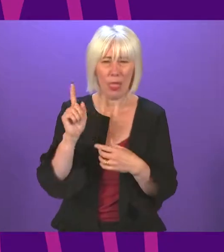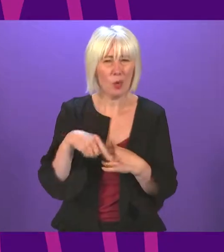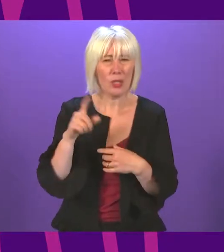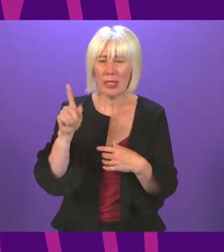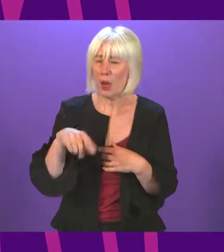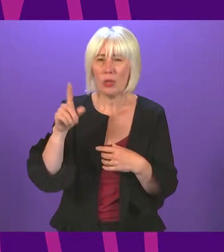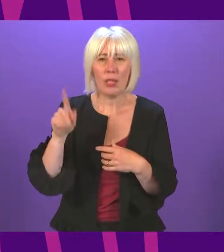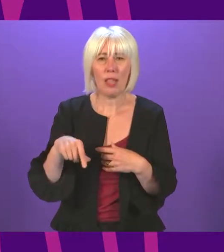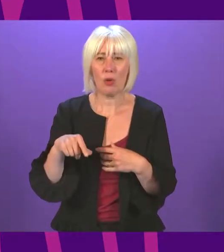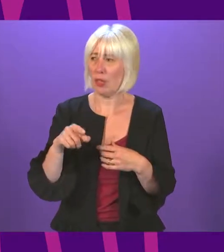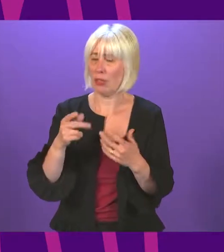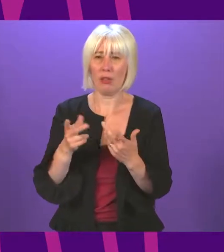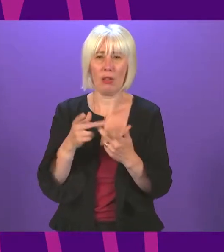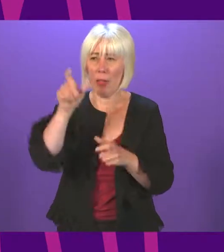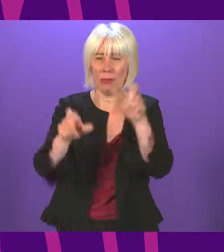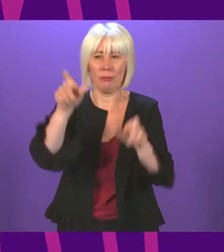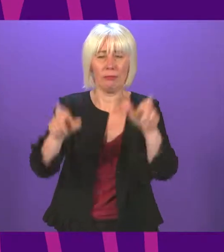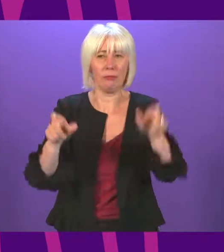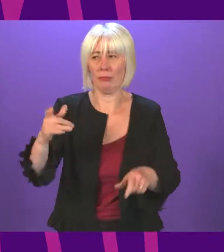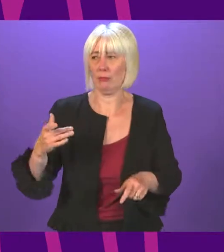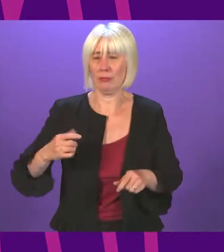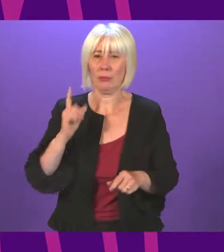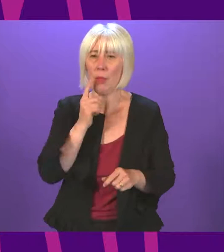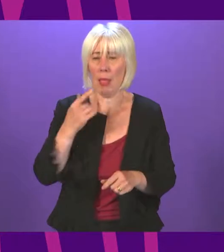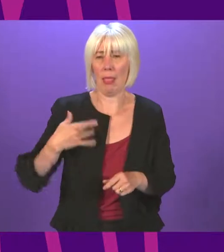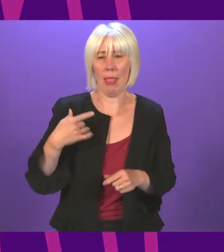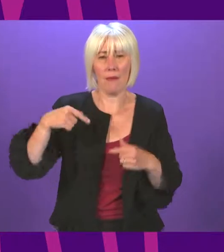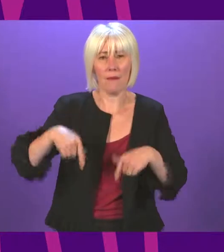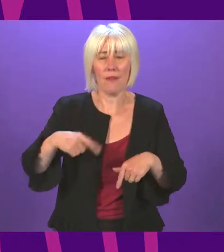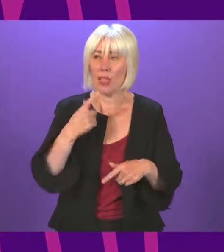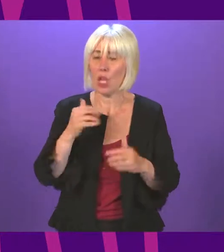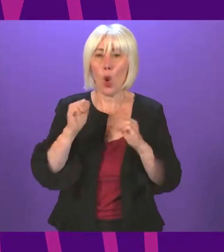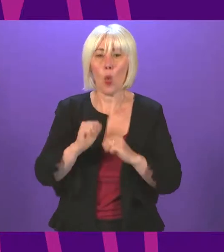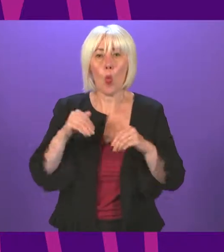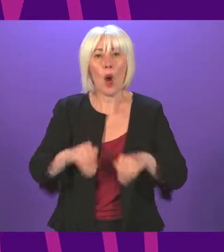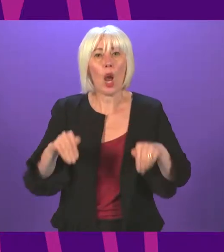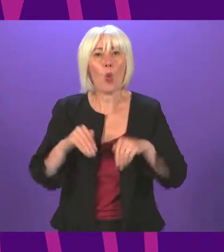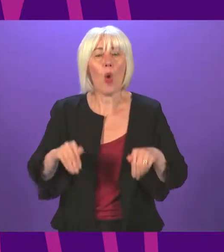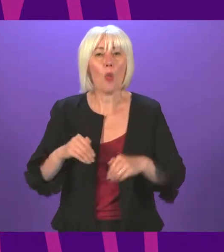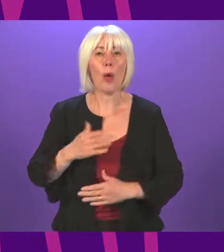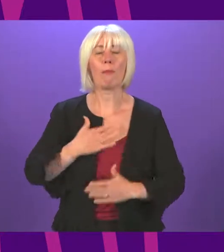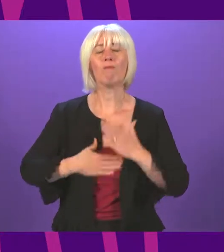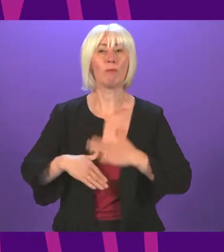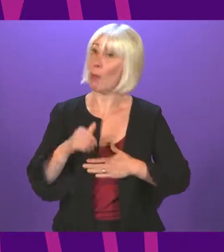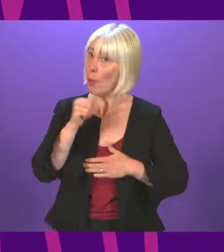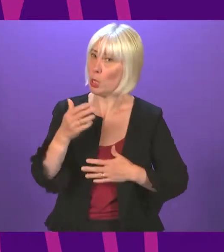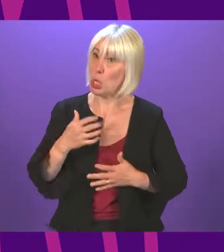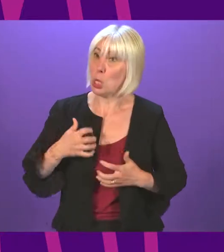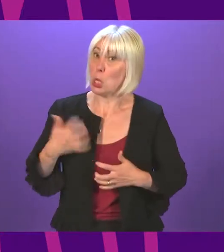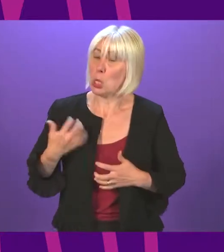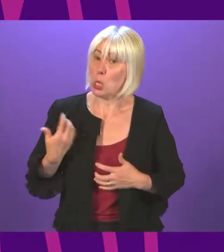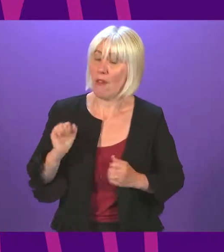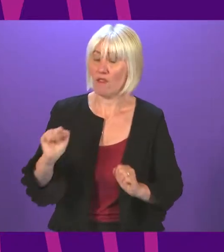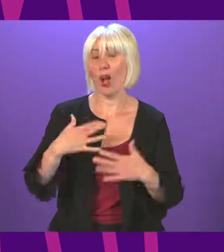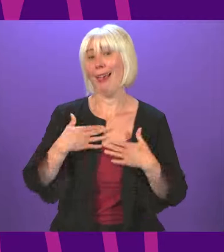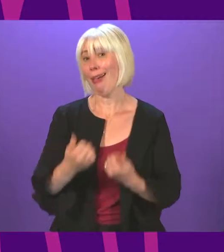thousands, of our fellow citizens waiting, I was going to say patiently, but probably impatiently, for their health care.